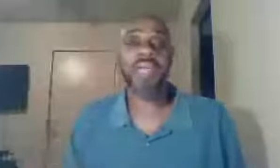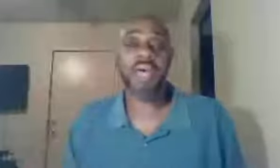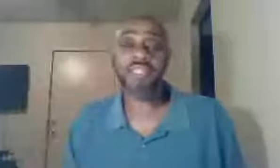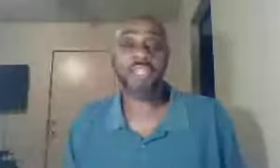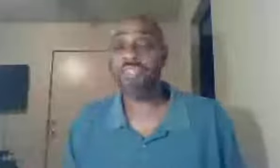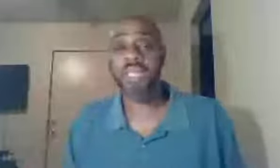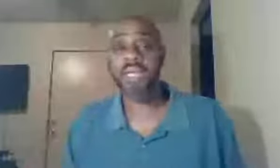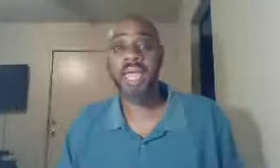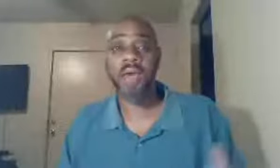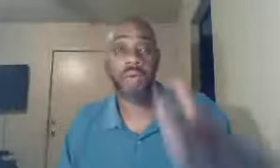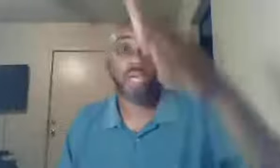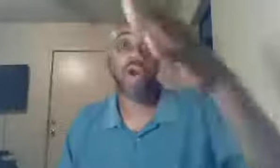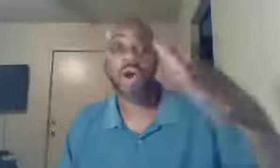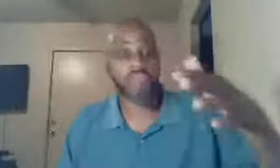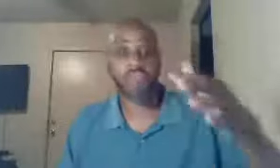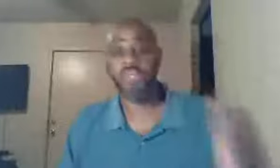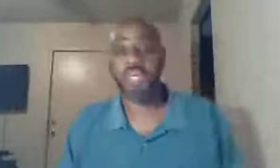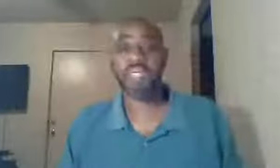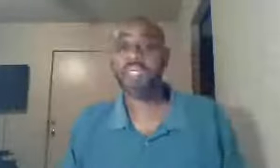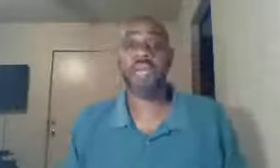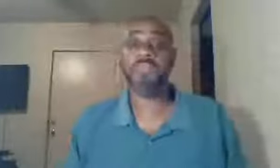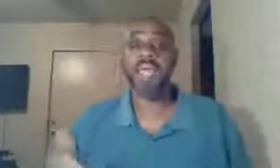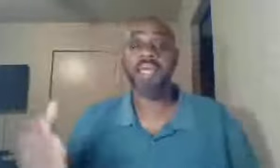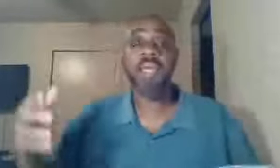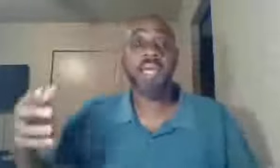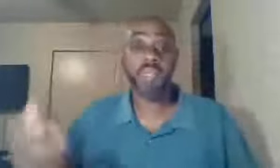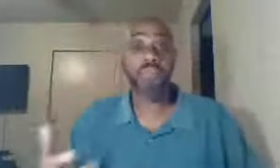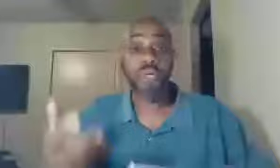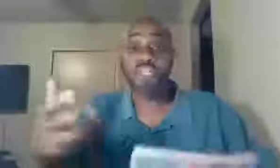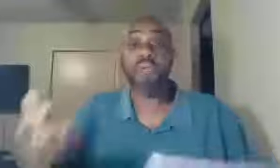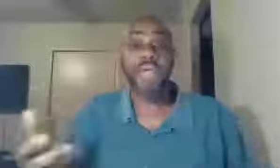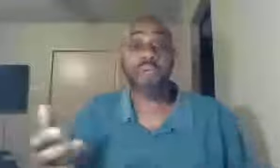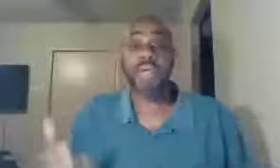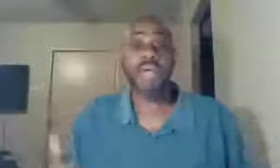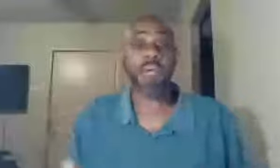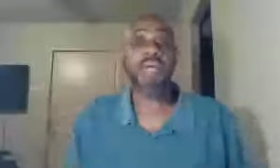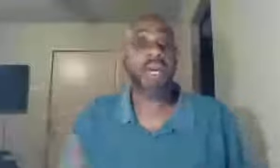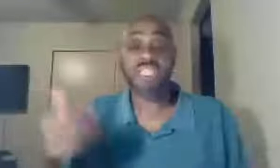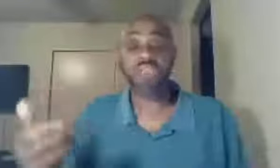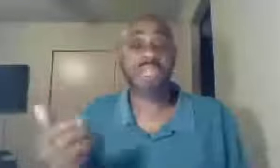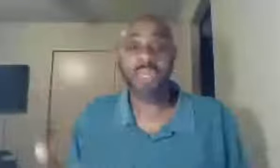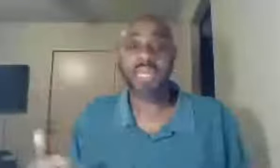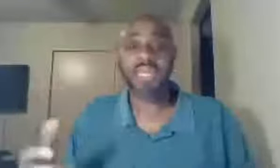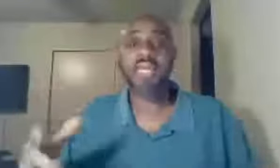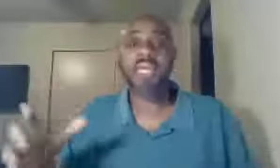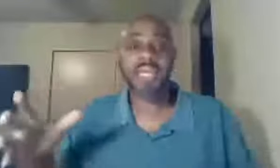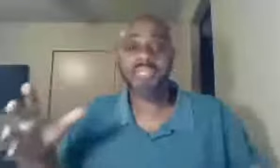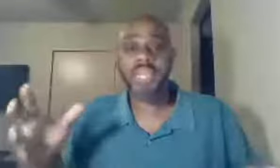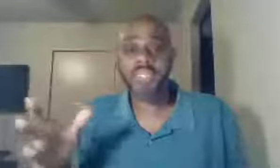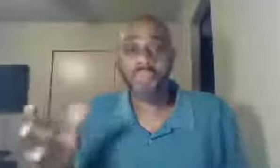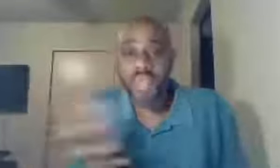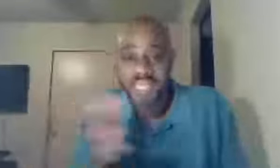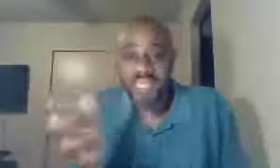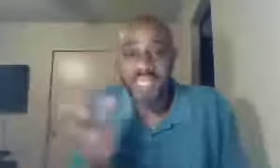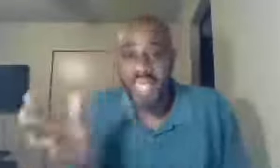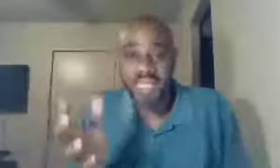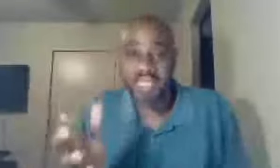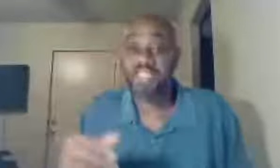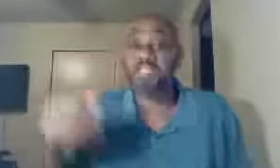essentially in hell, with a golf in between, and the other man, in the bosom of Abraham, essentially meaning, he is in the place in Hades, this is